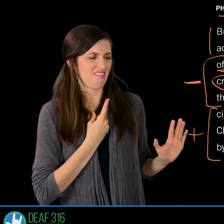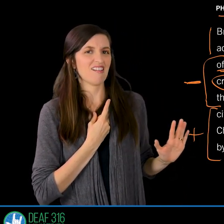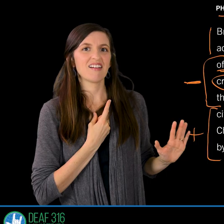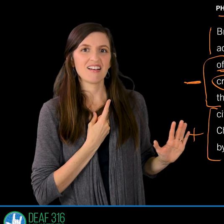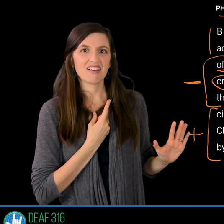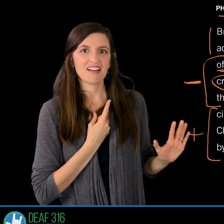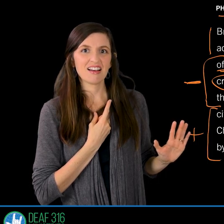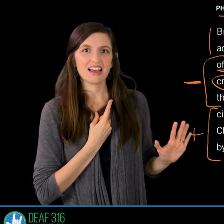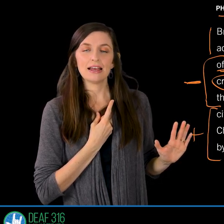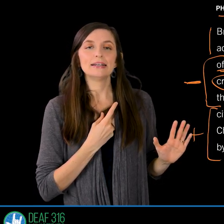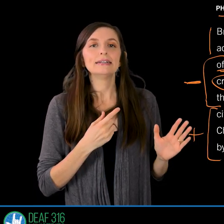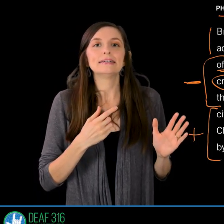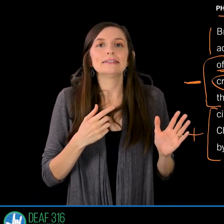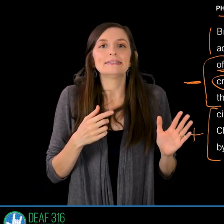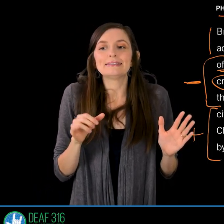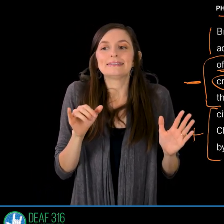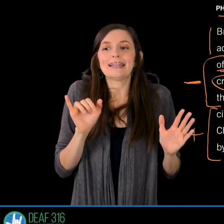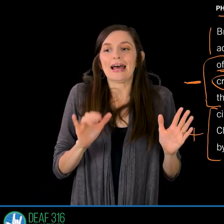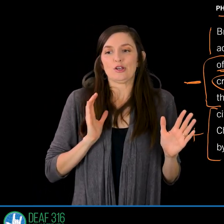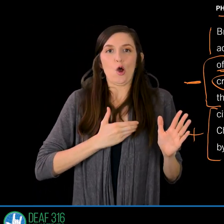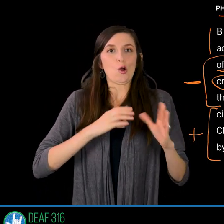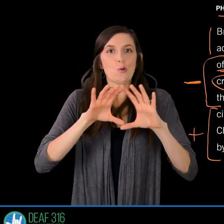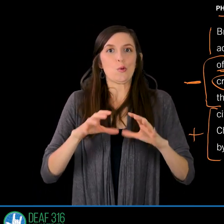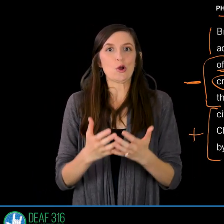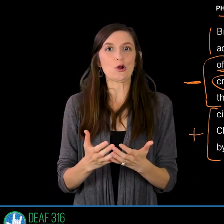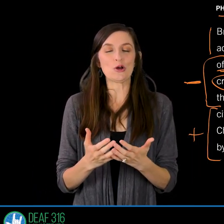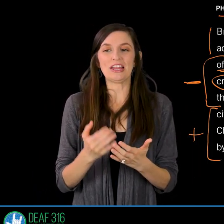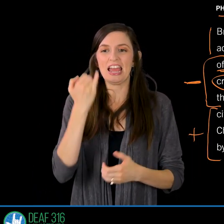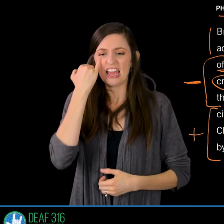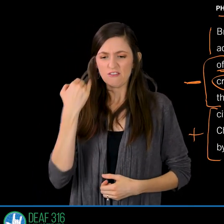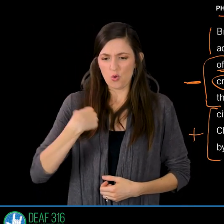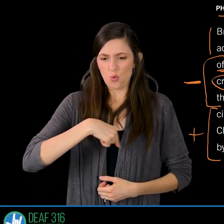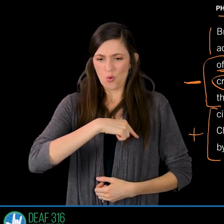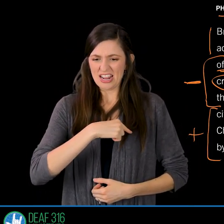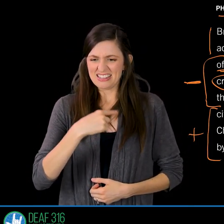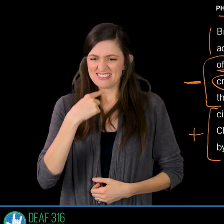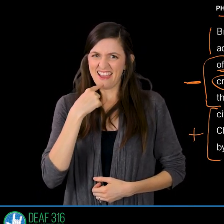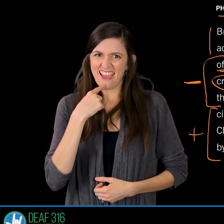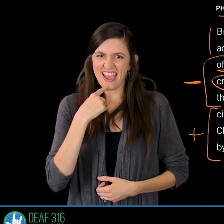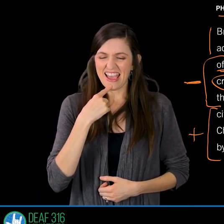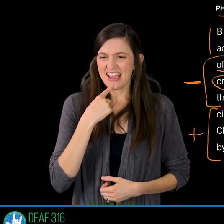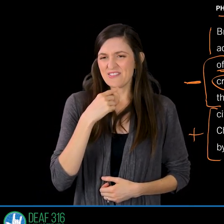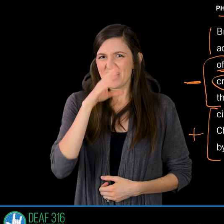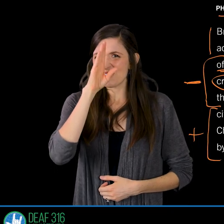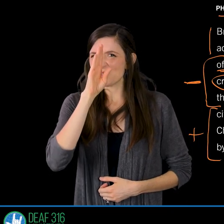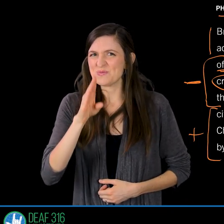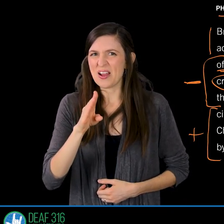how many tears you shed or how much love you feel for people. If you say things like this about people